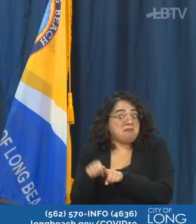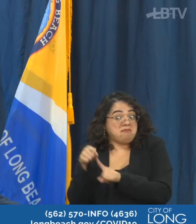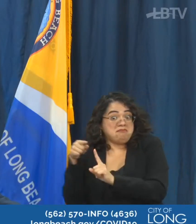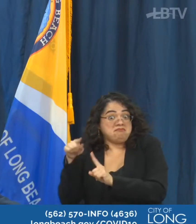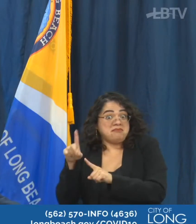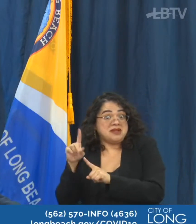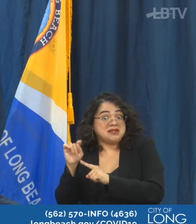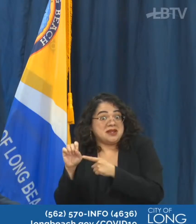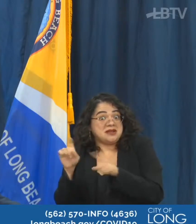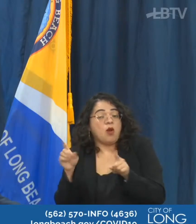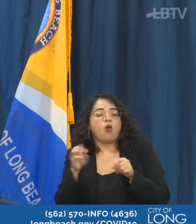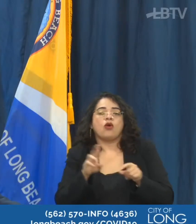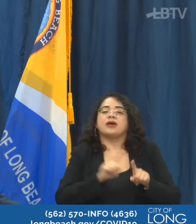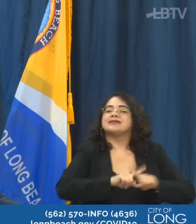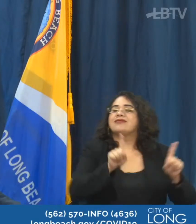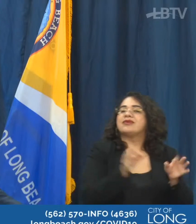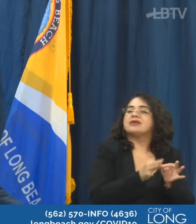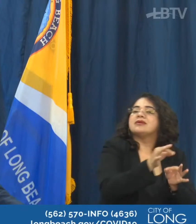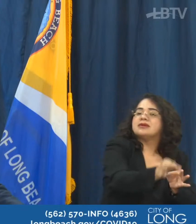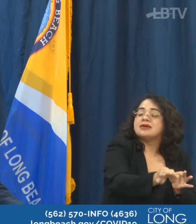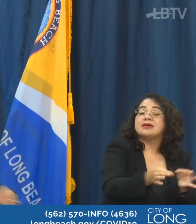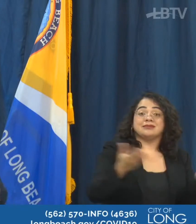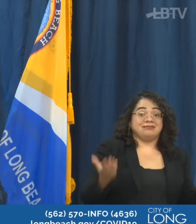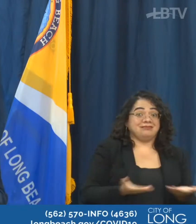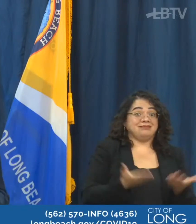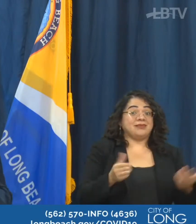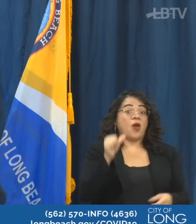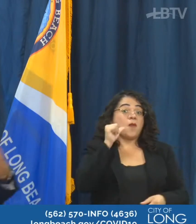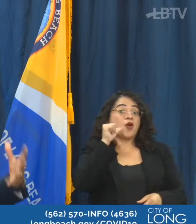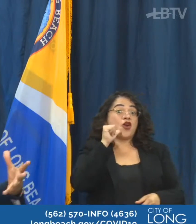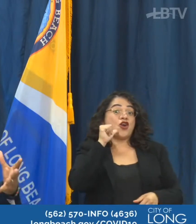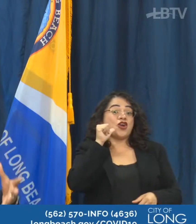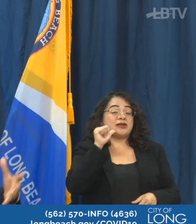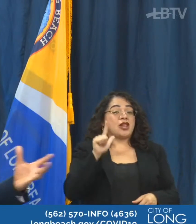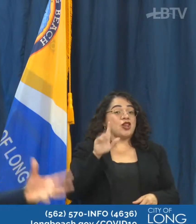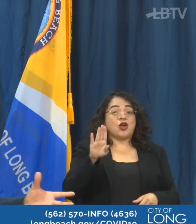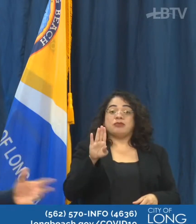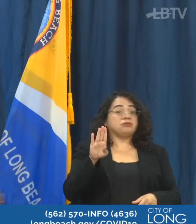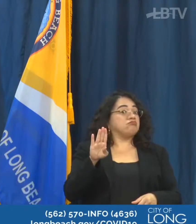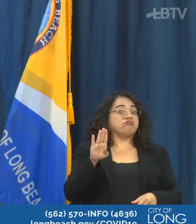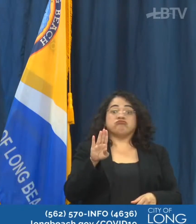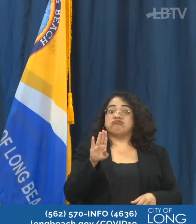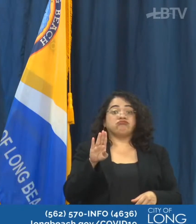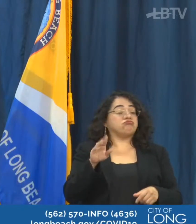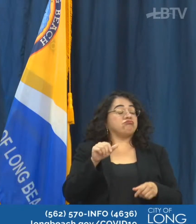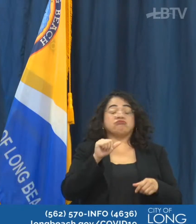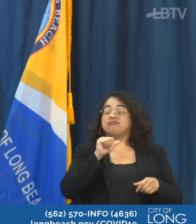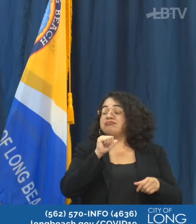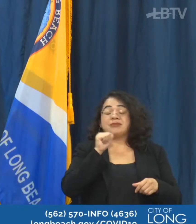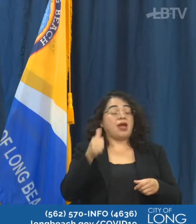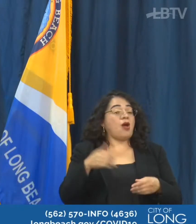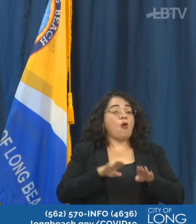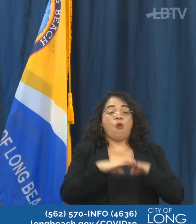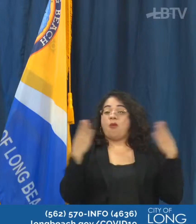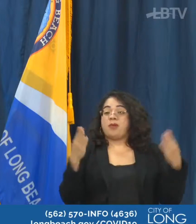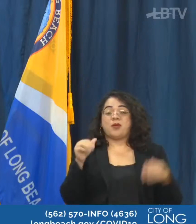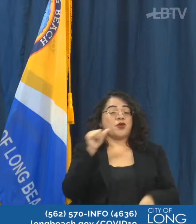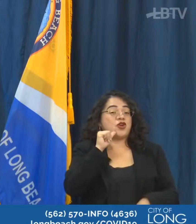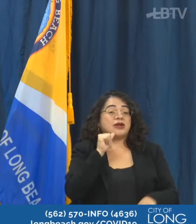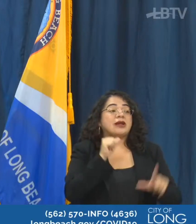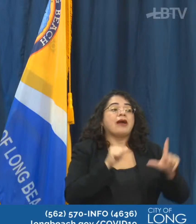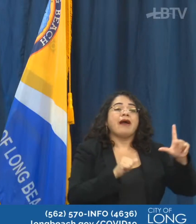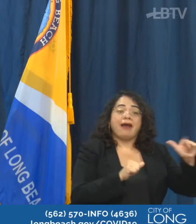Long Beach and LA County did not and there was confusion because the governor has said that they were allowed. And so again, the state will make those